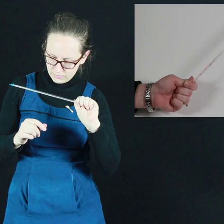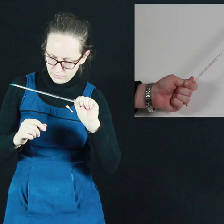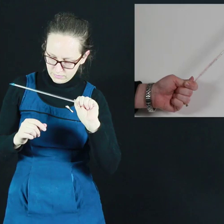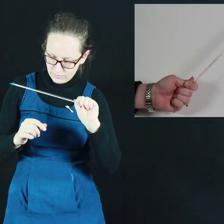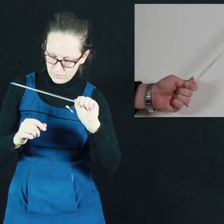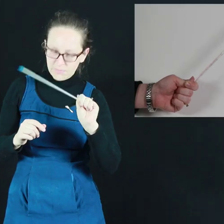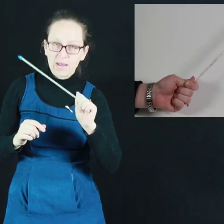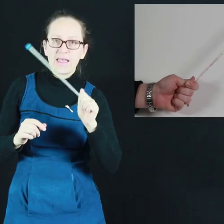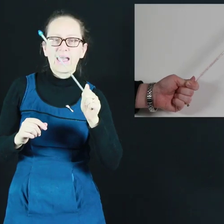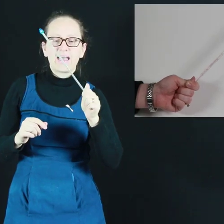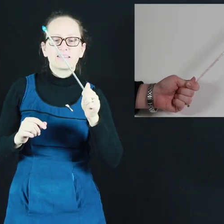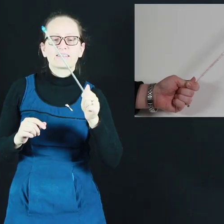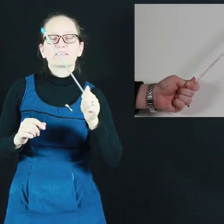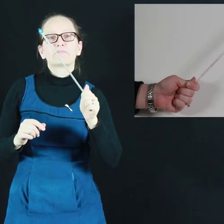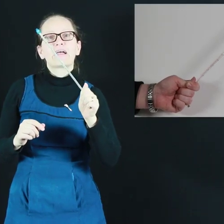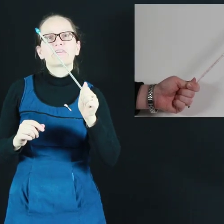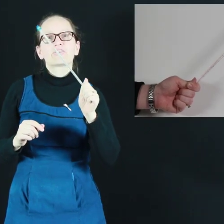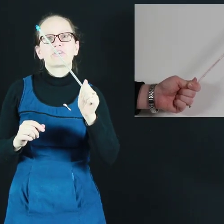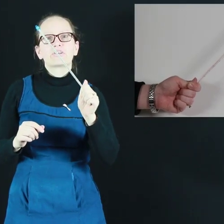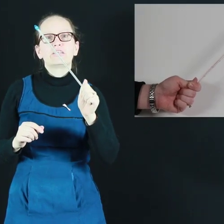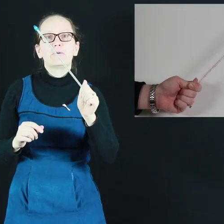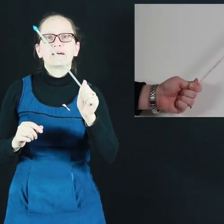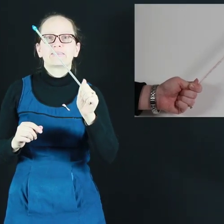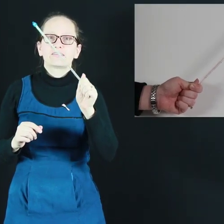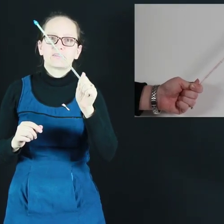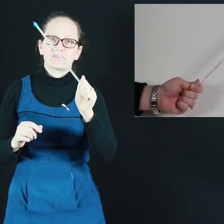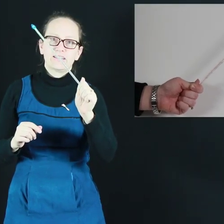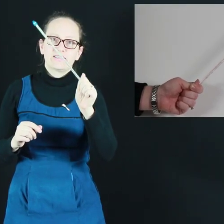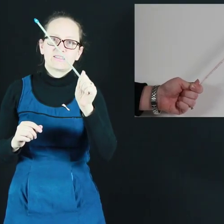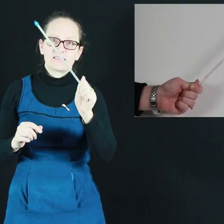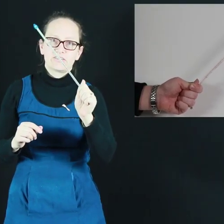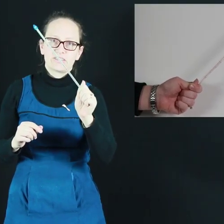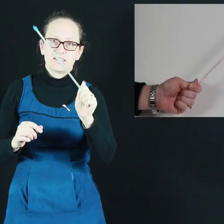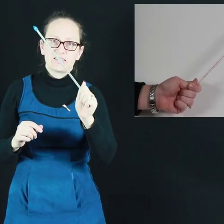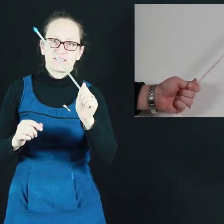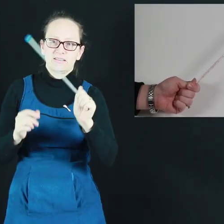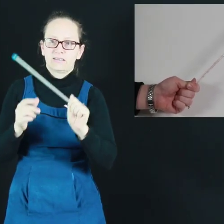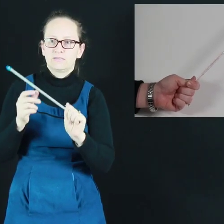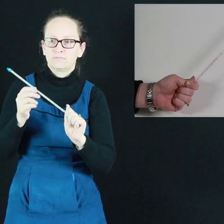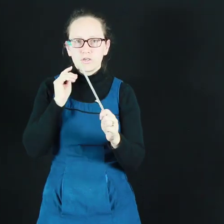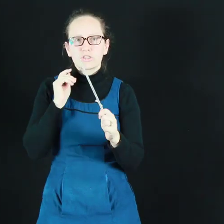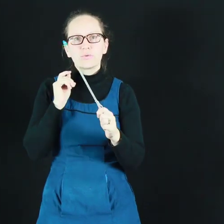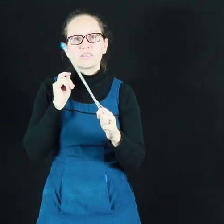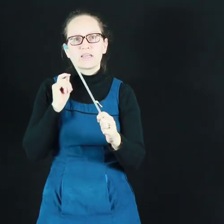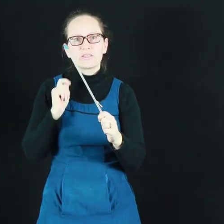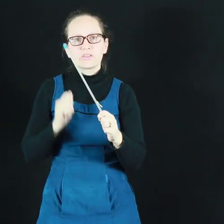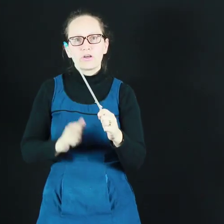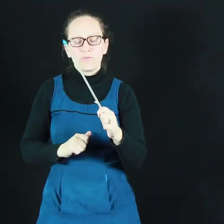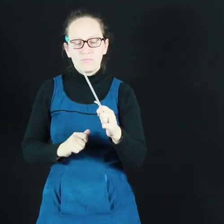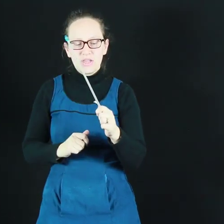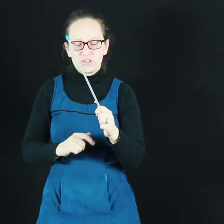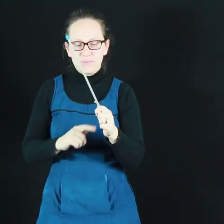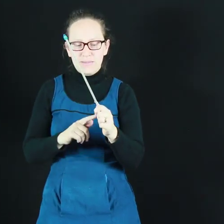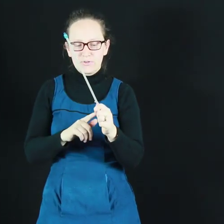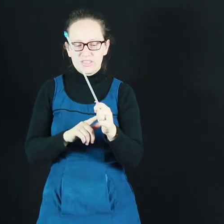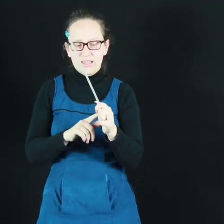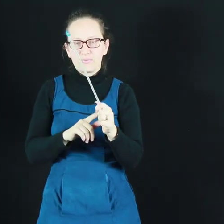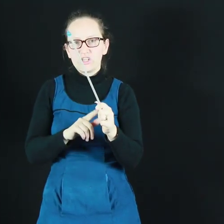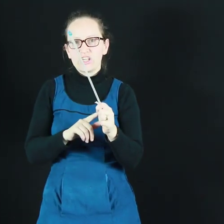But my hand is at around 31 degrees Celsius. So we tend to not measure people's temperature